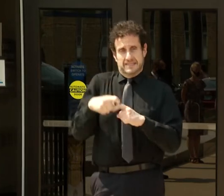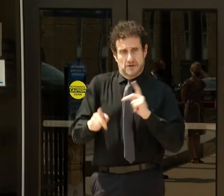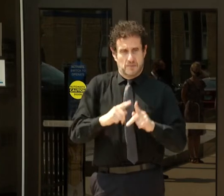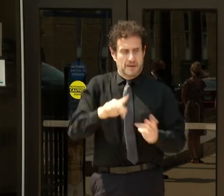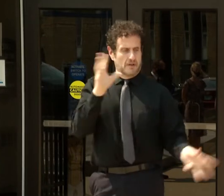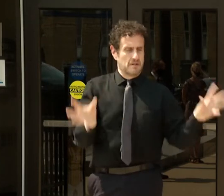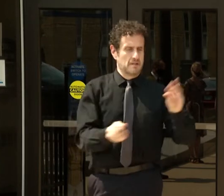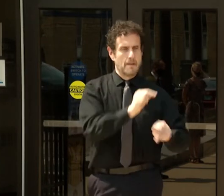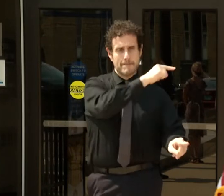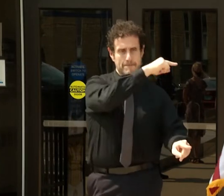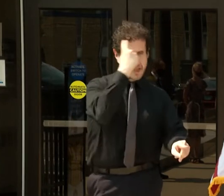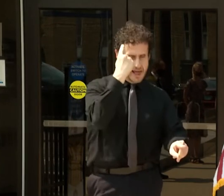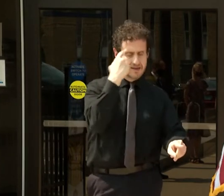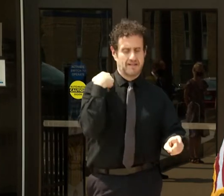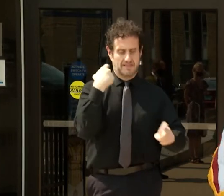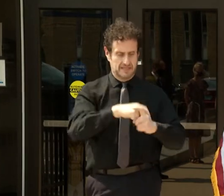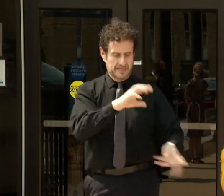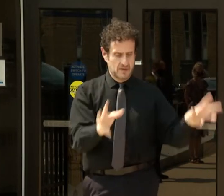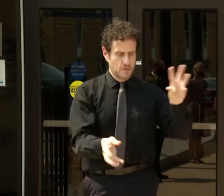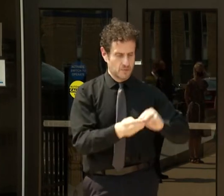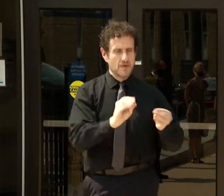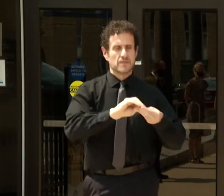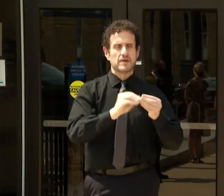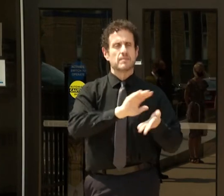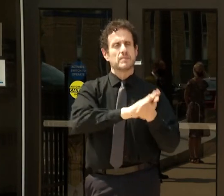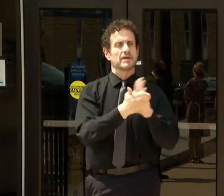that number climbs to almost 94%.